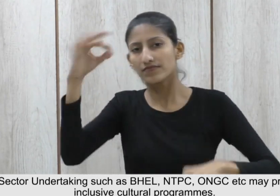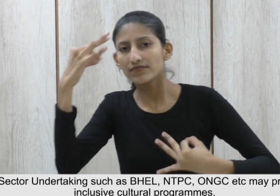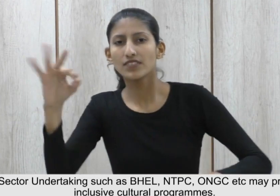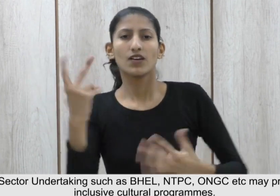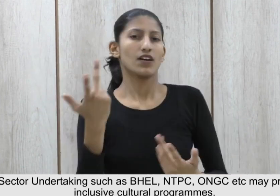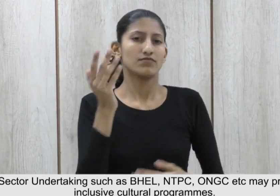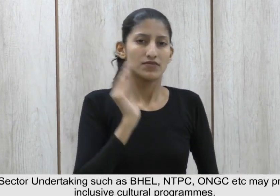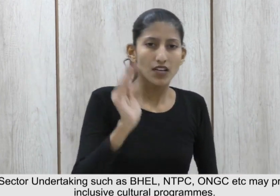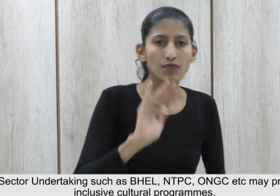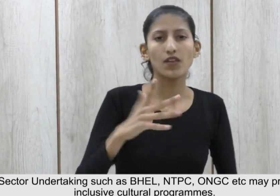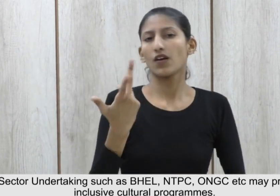cultural programs 15